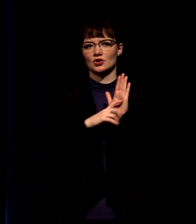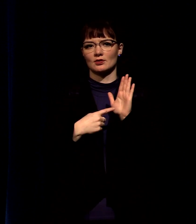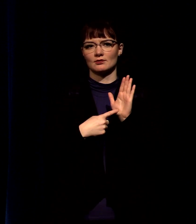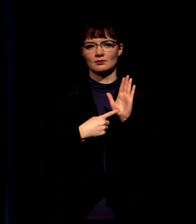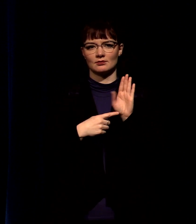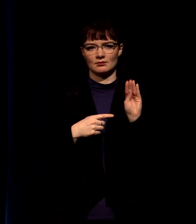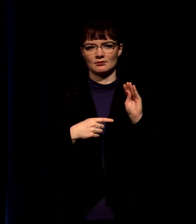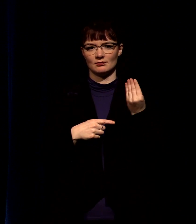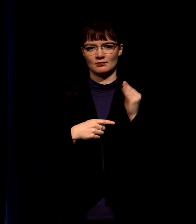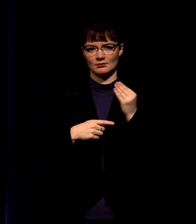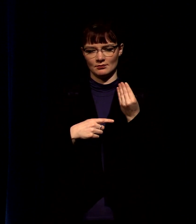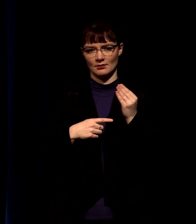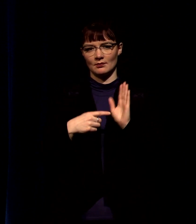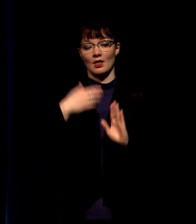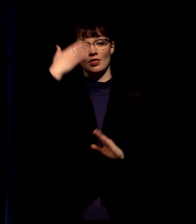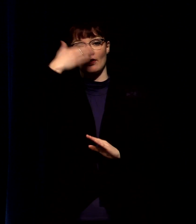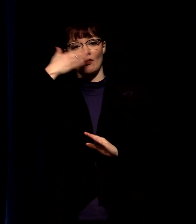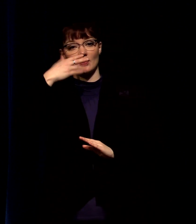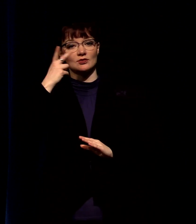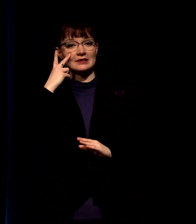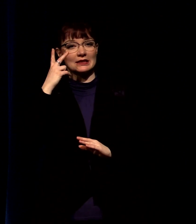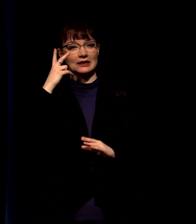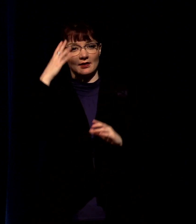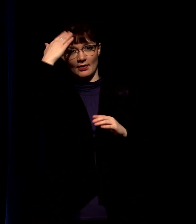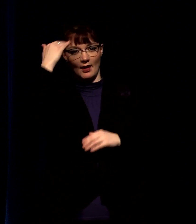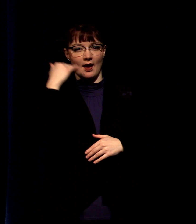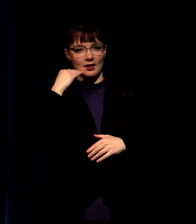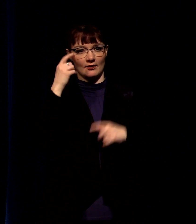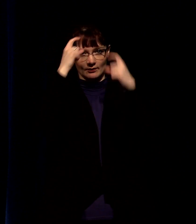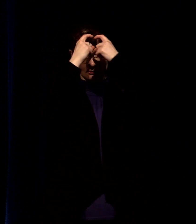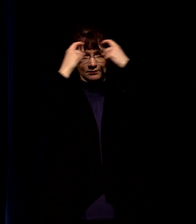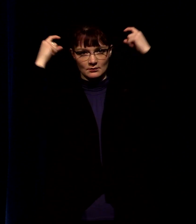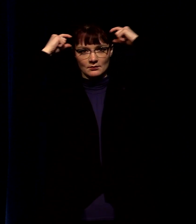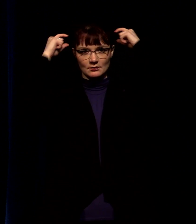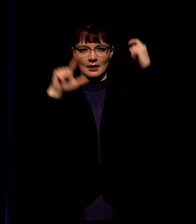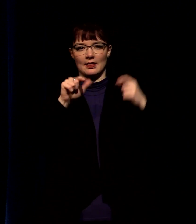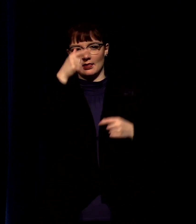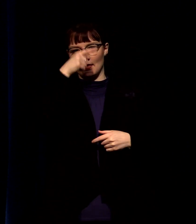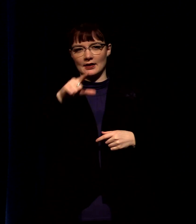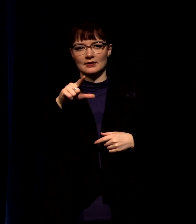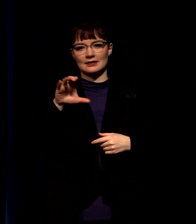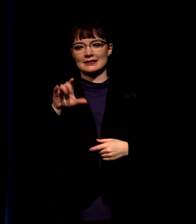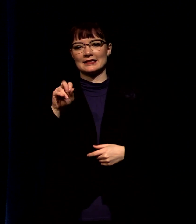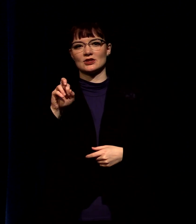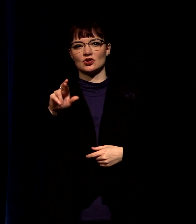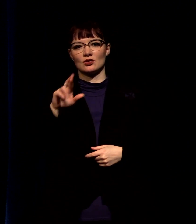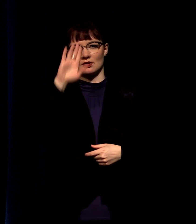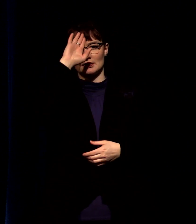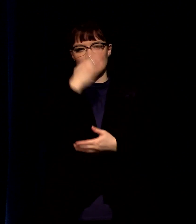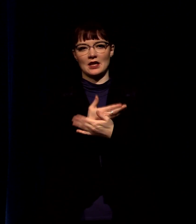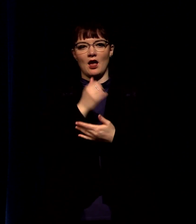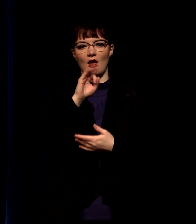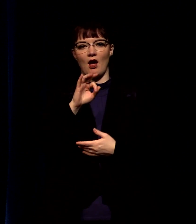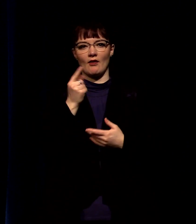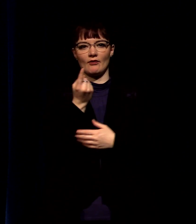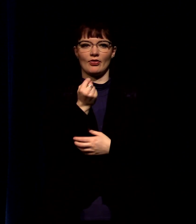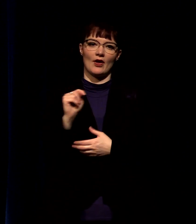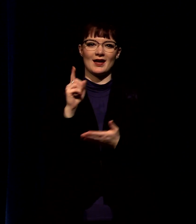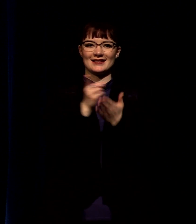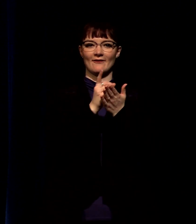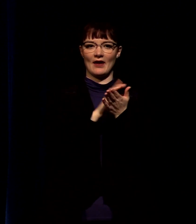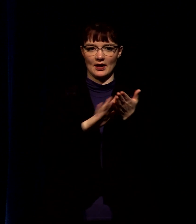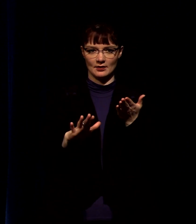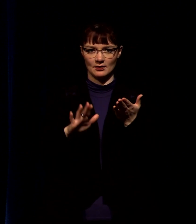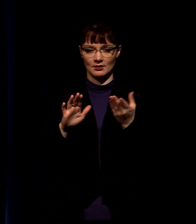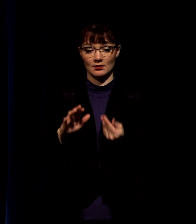both sides of the coin on the one side we see the head of caesar with the latin inscription caesar son of the divine on the other